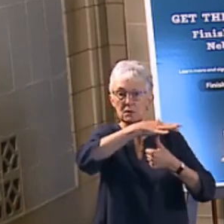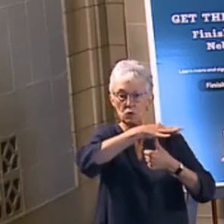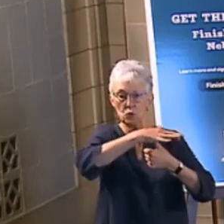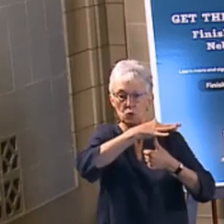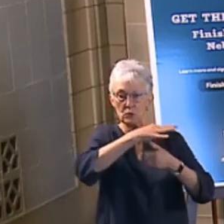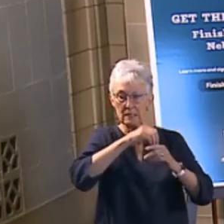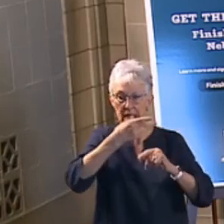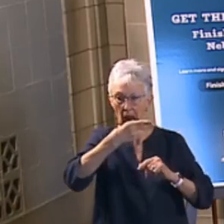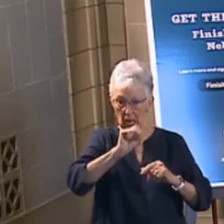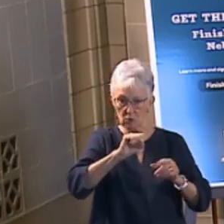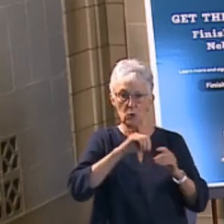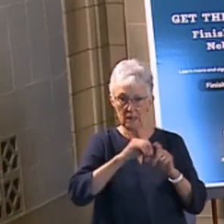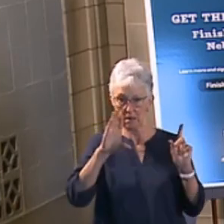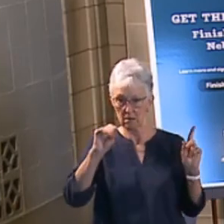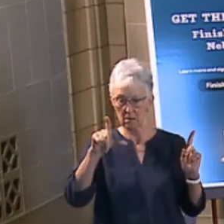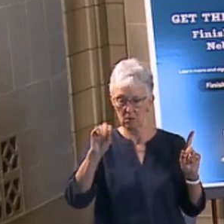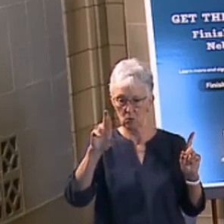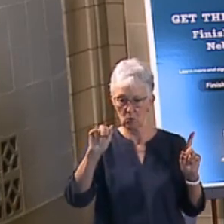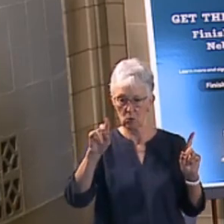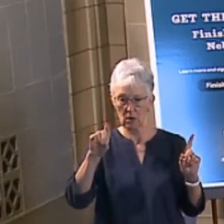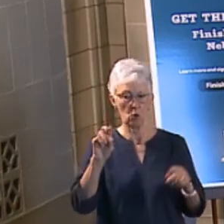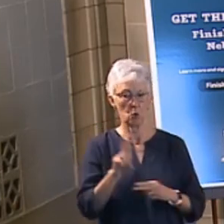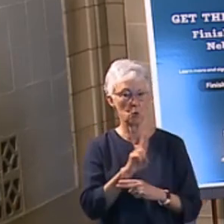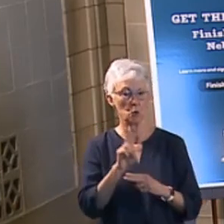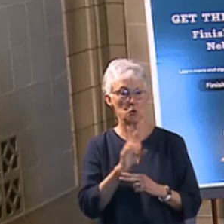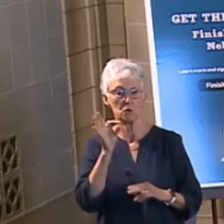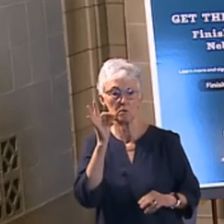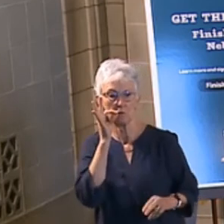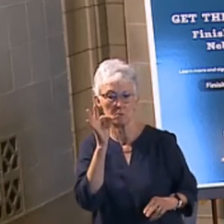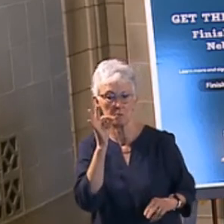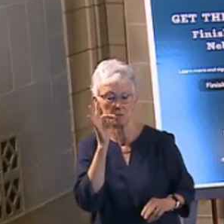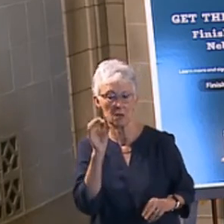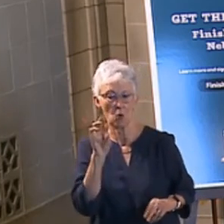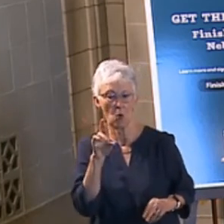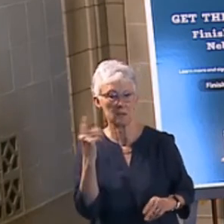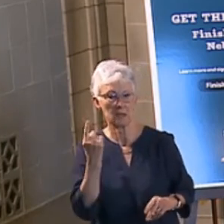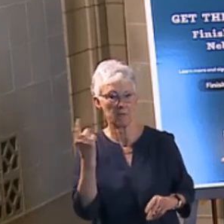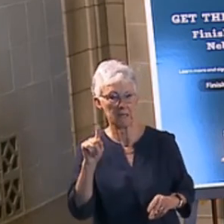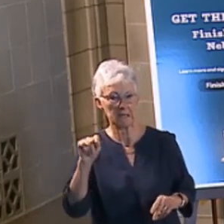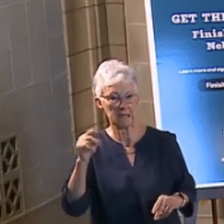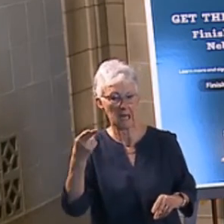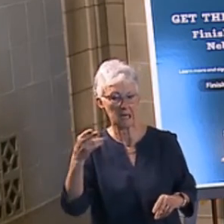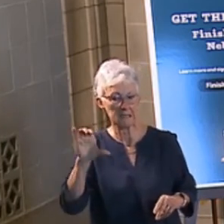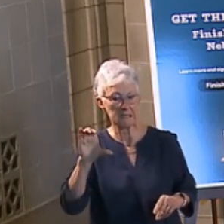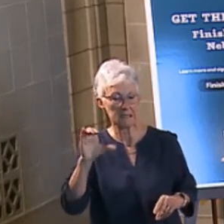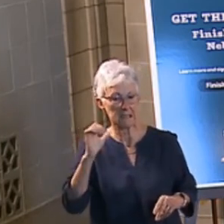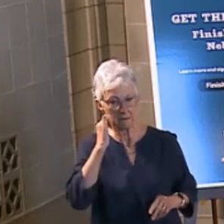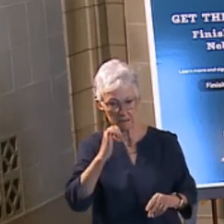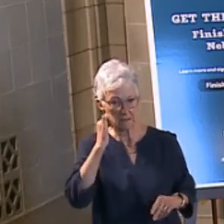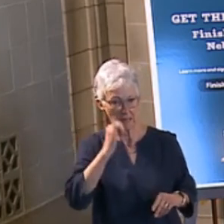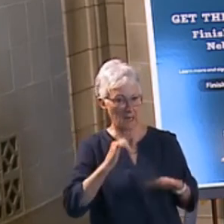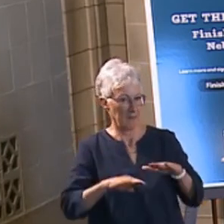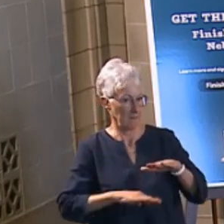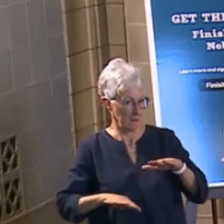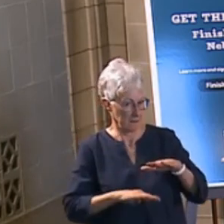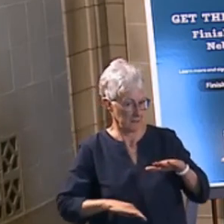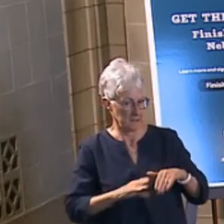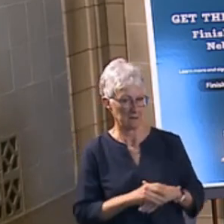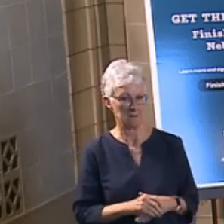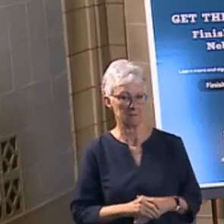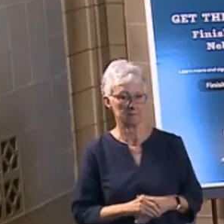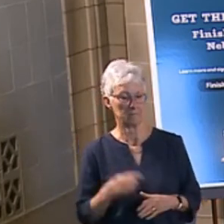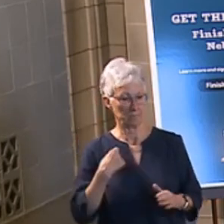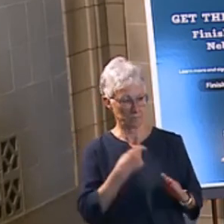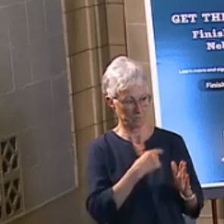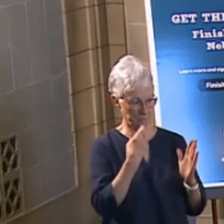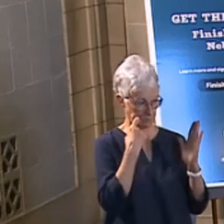graders, in Colorado is using marijuana or a THC product on a daily basis. And one of the things we know is that